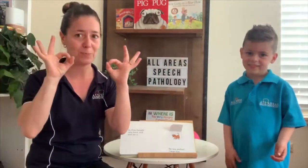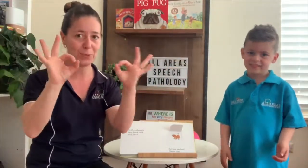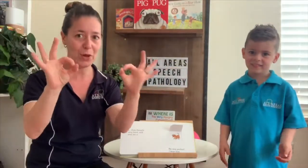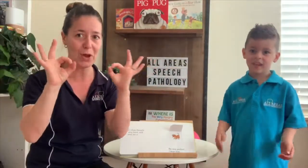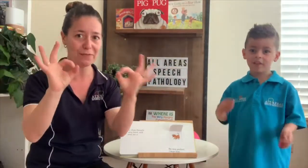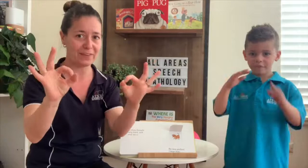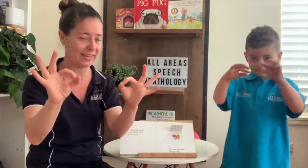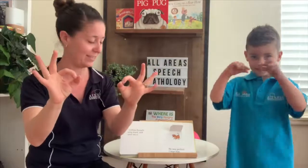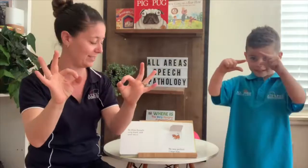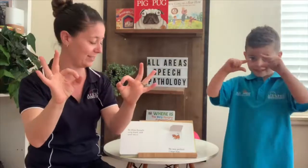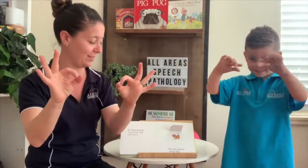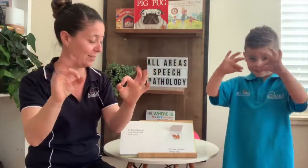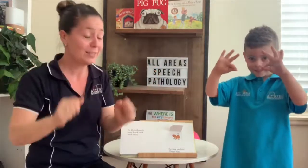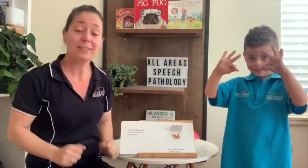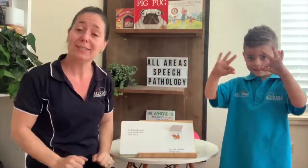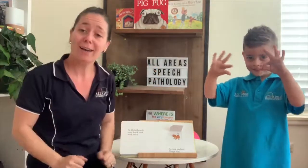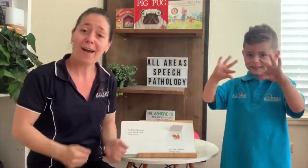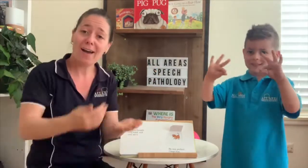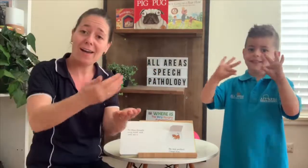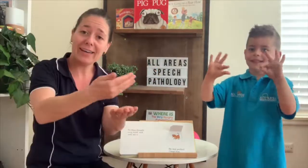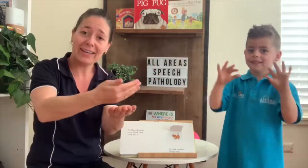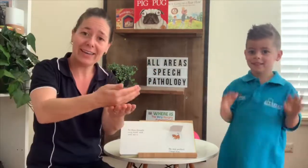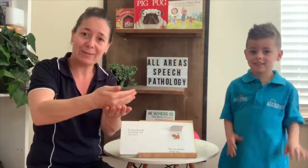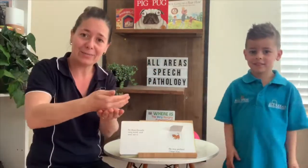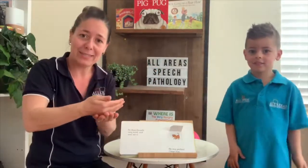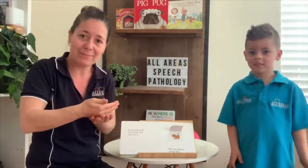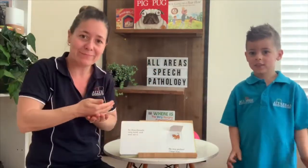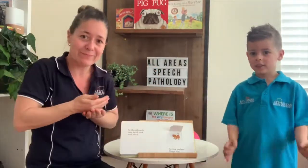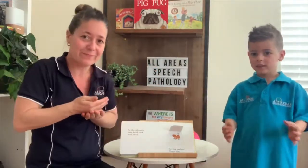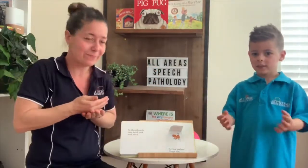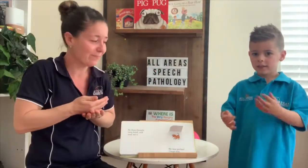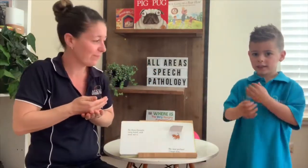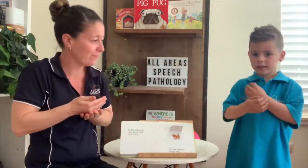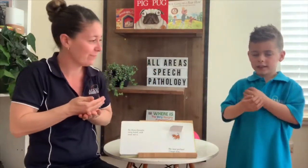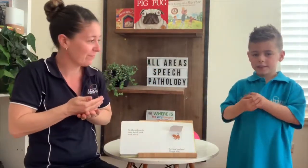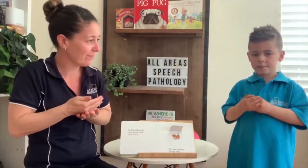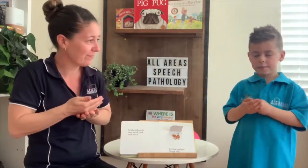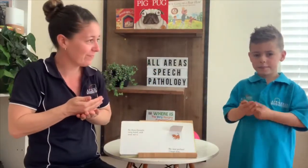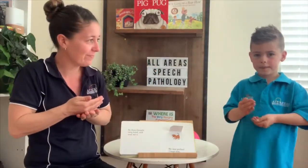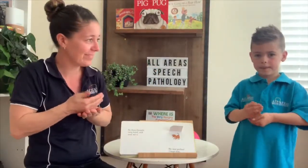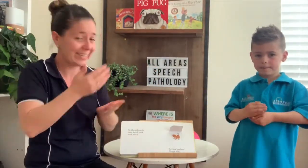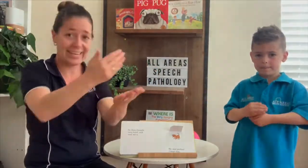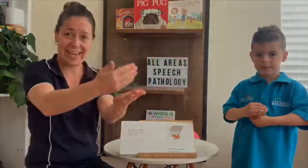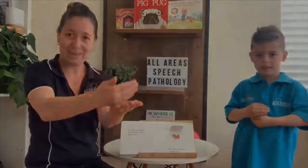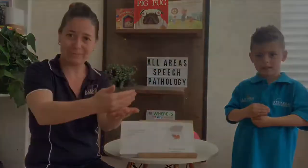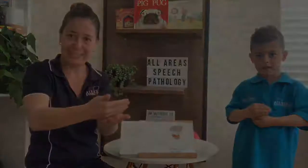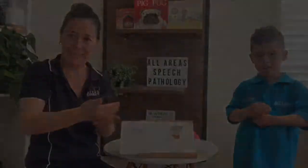perfect. I kept him. Kept him. Kept him.